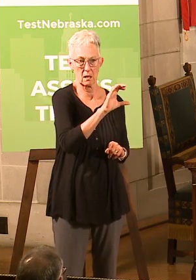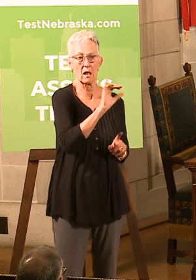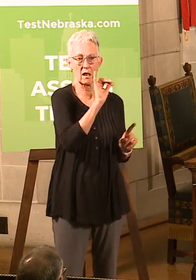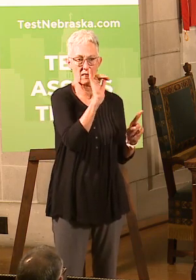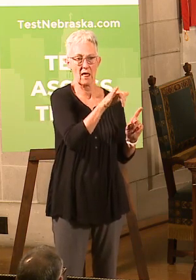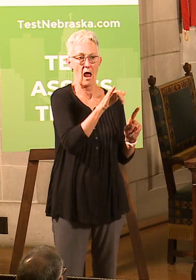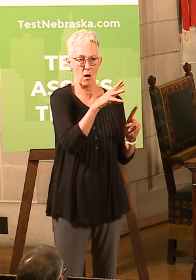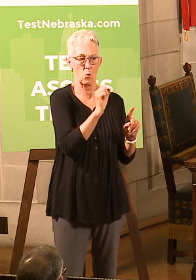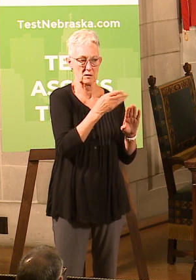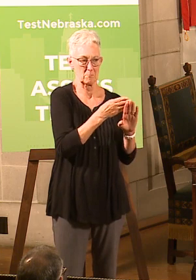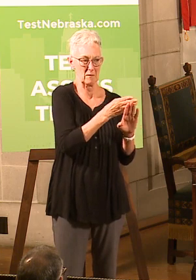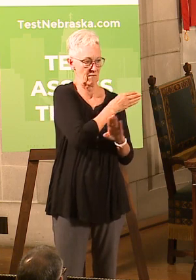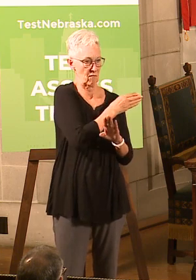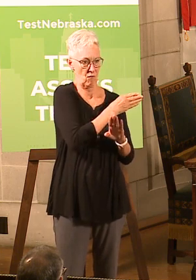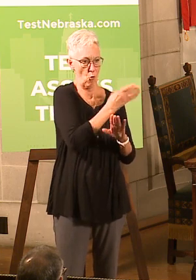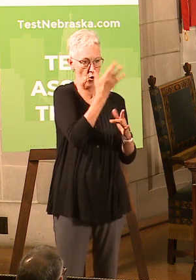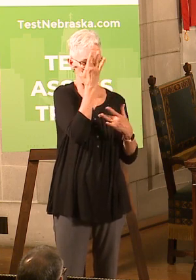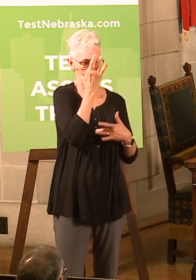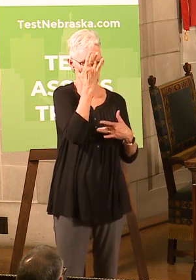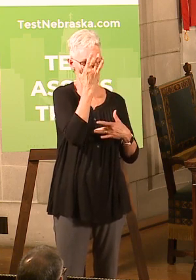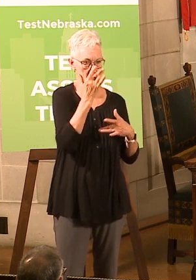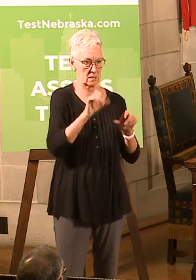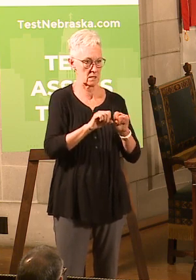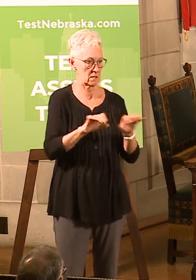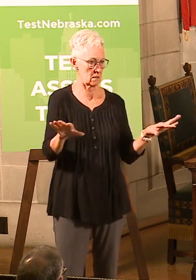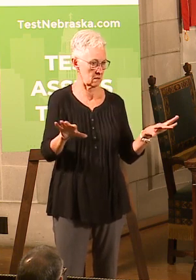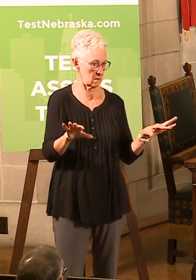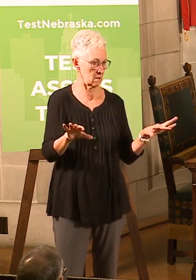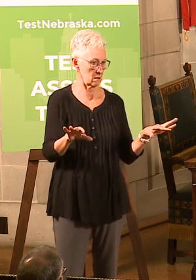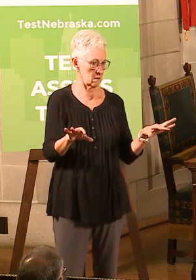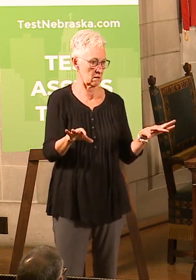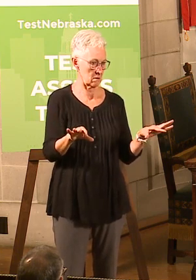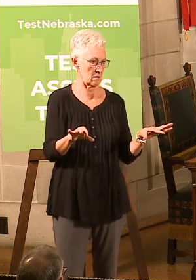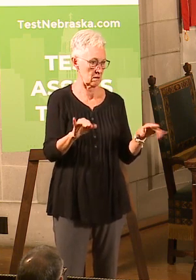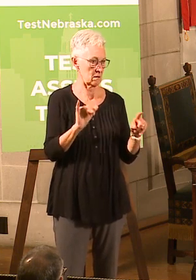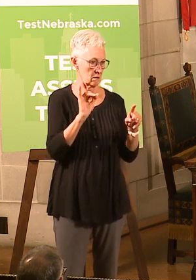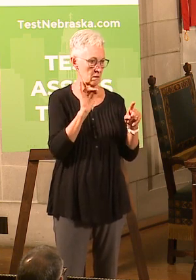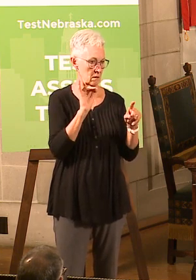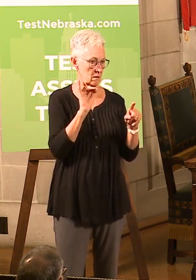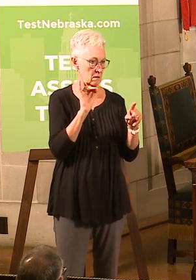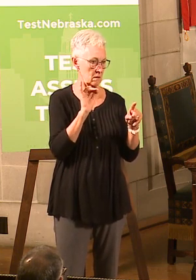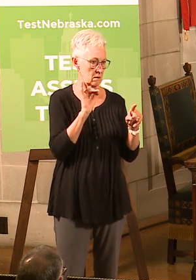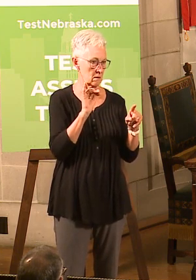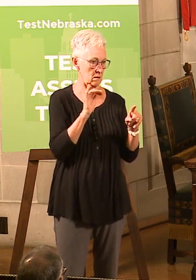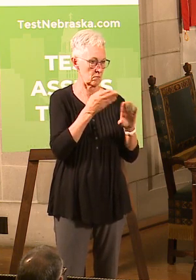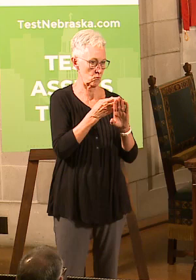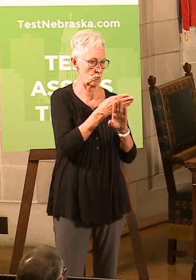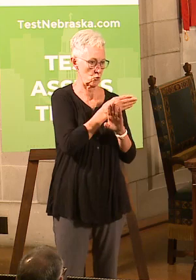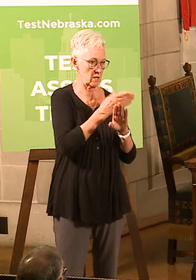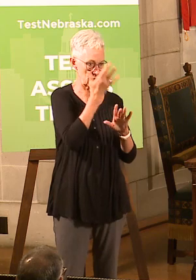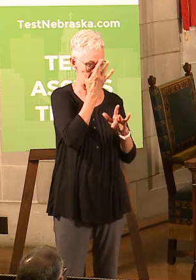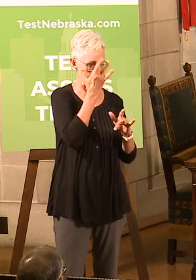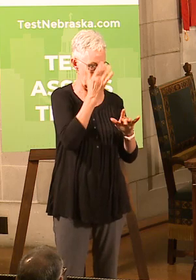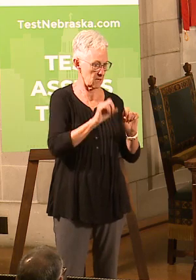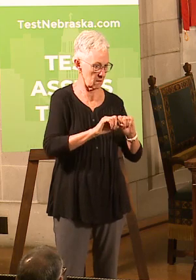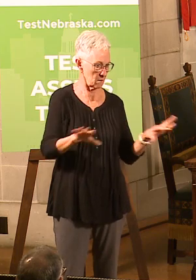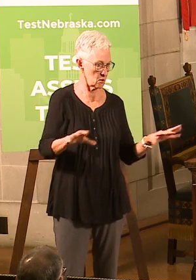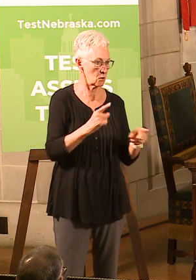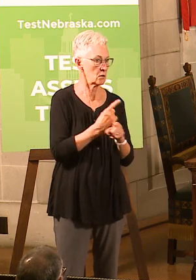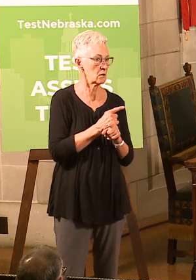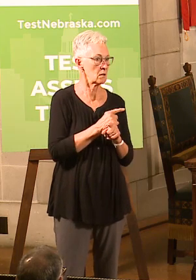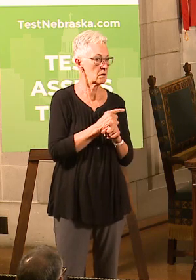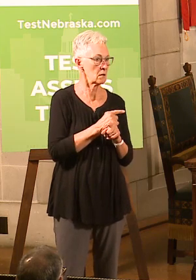-pandemic as well that was a grant program. Yeah. They announced it before. That's I said pre-pandemic, right? Announced it before the pandemic. That's right, Taylor?